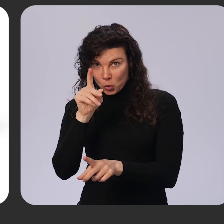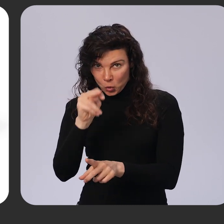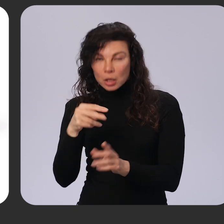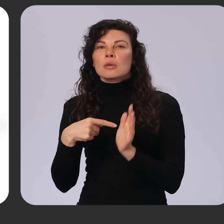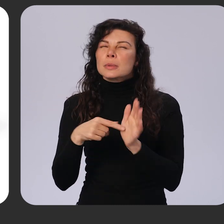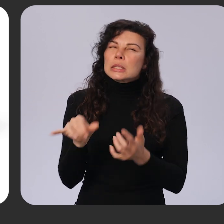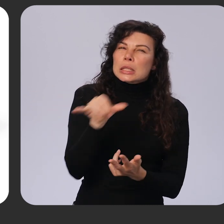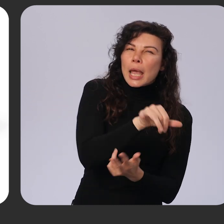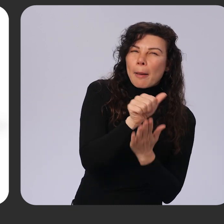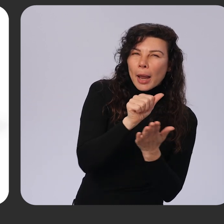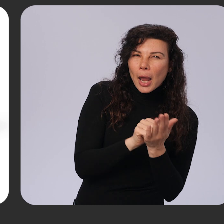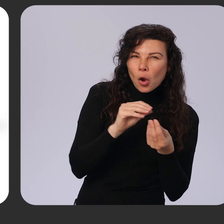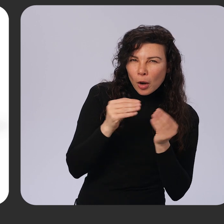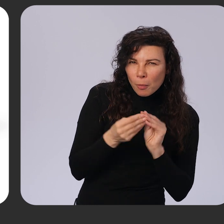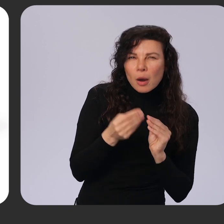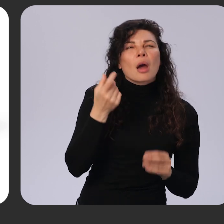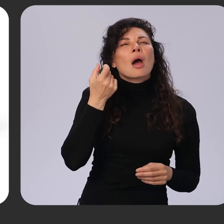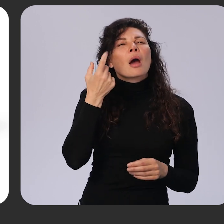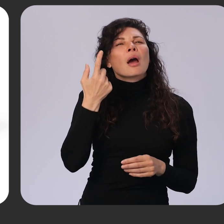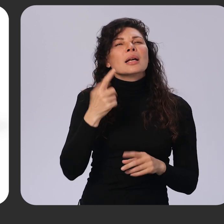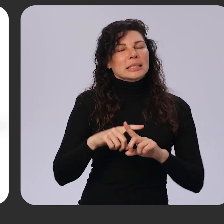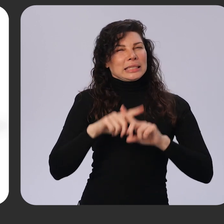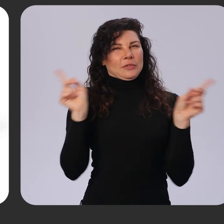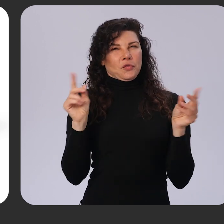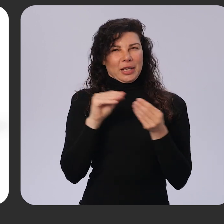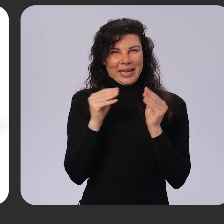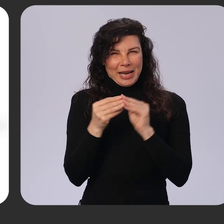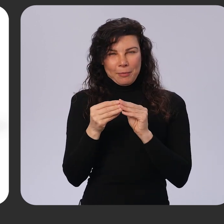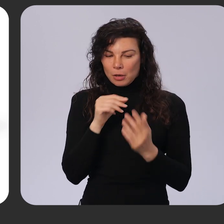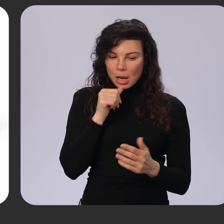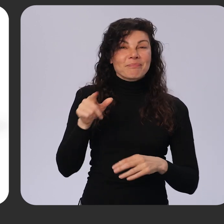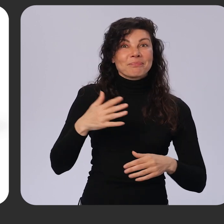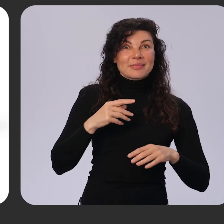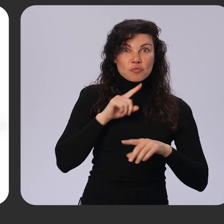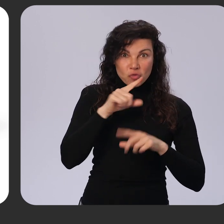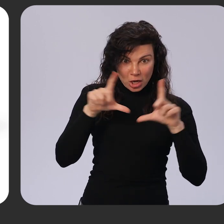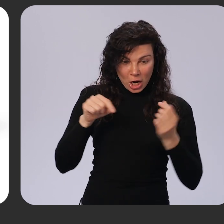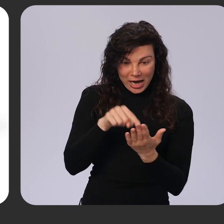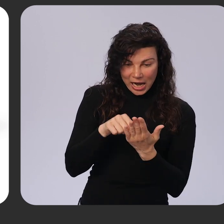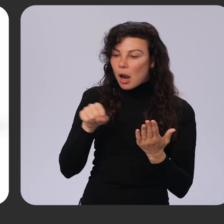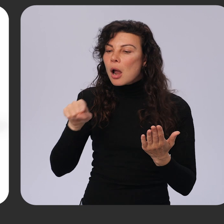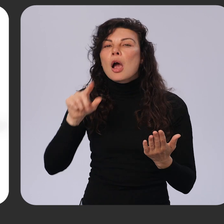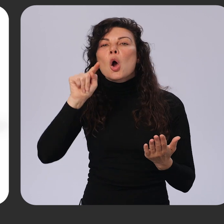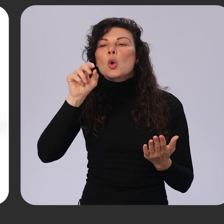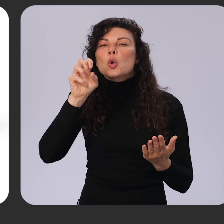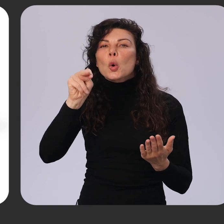number, but simply has a different number than the physical card. Tokenized cards also have an